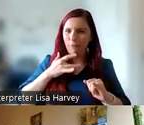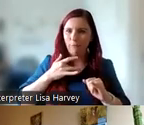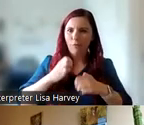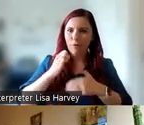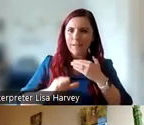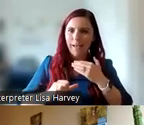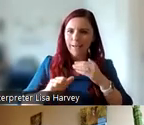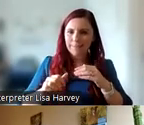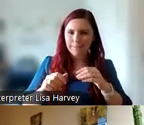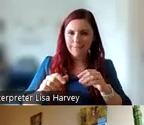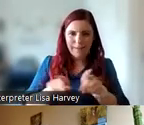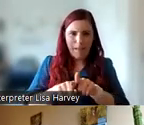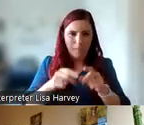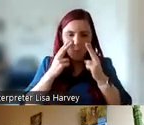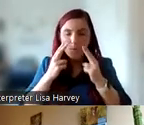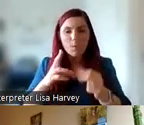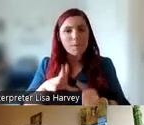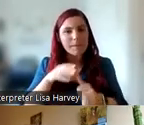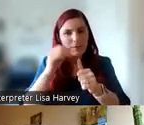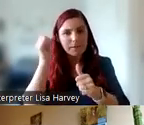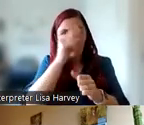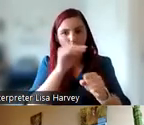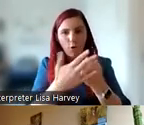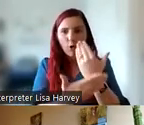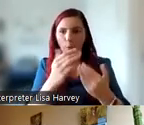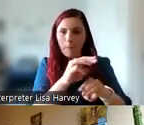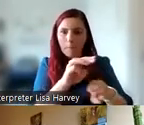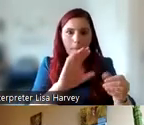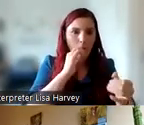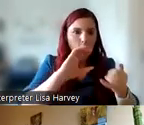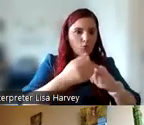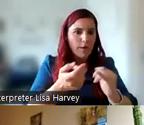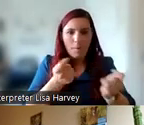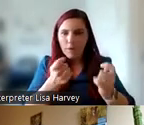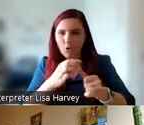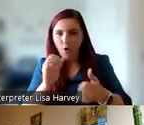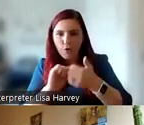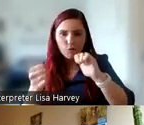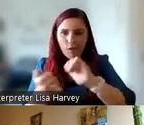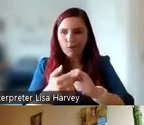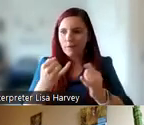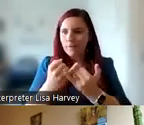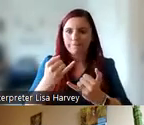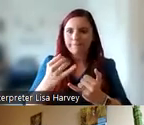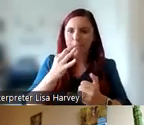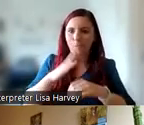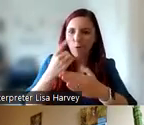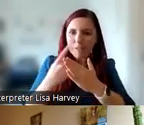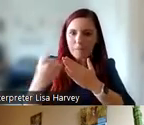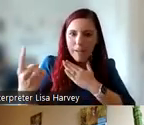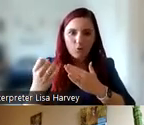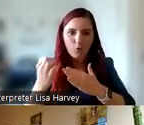particularly true for young people who are trying to juggle diabetes management with changes such as gaining independence, moving out of home,